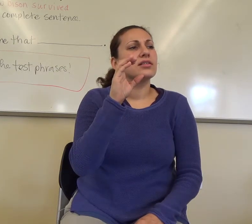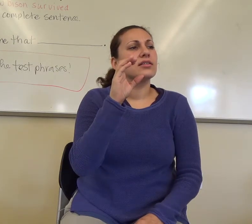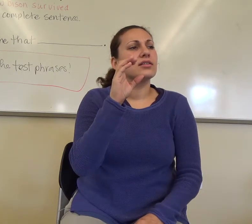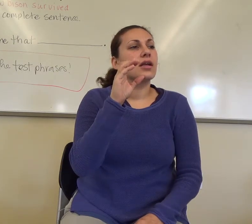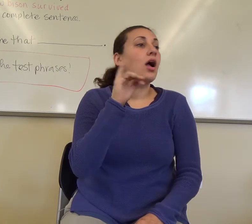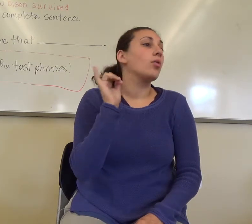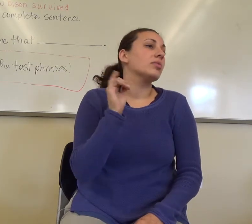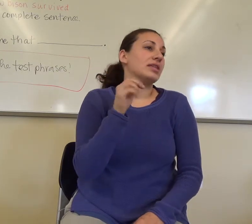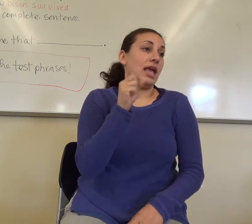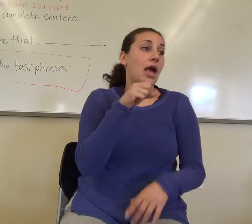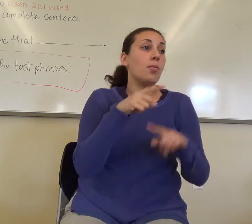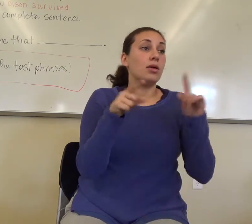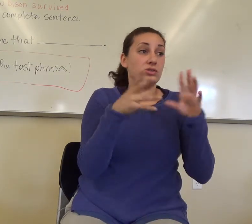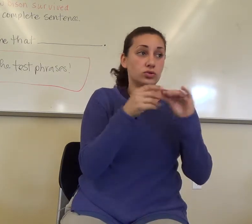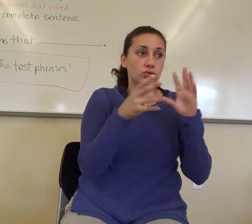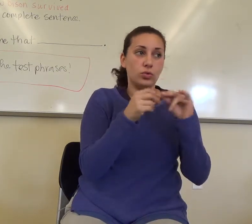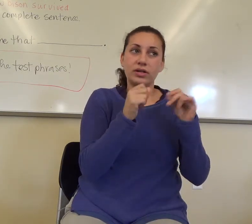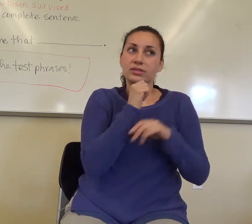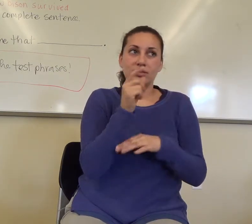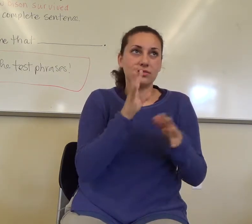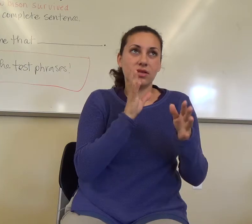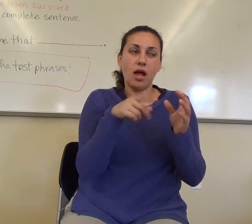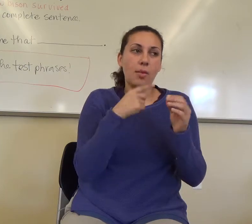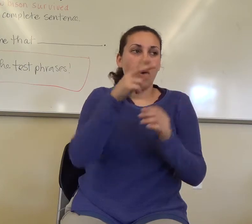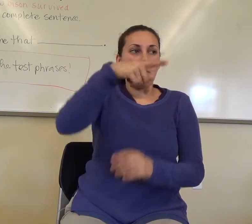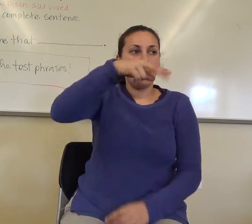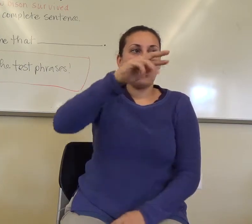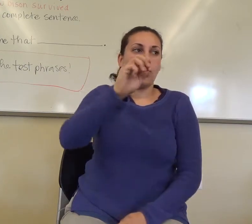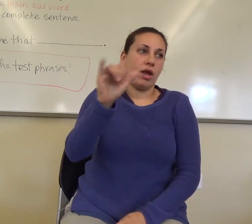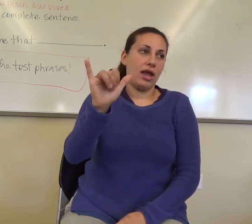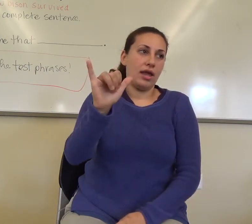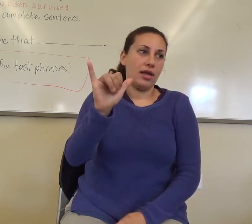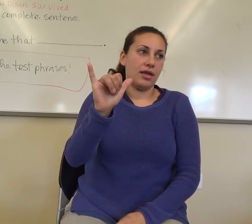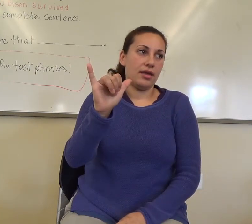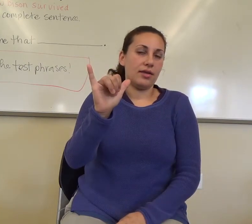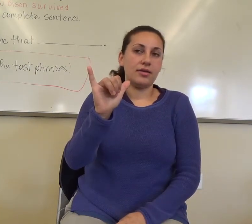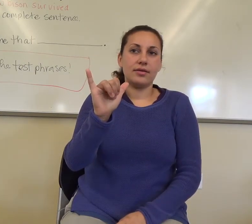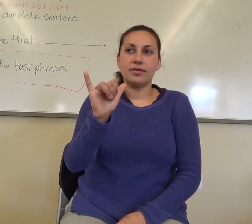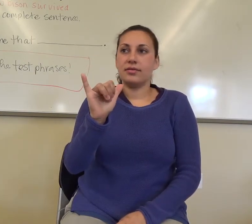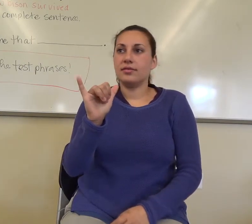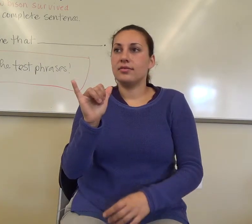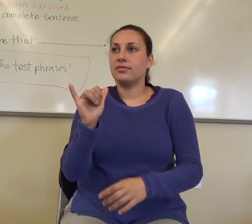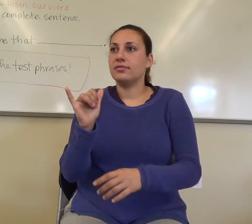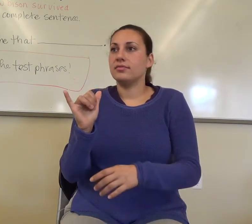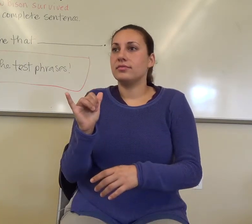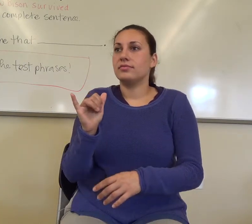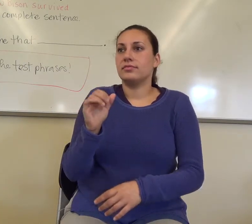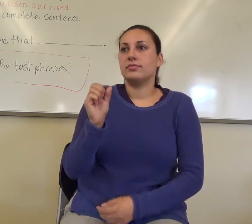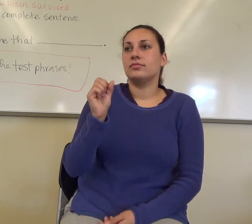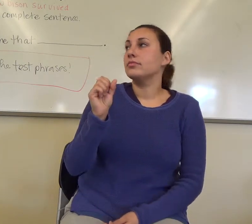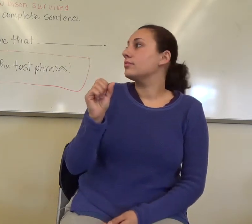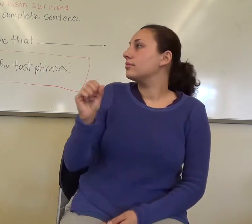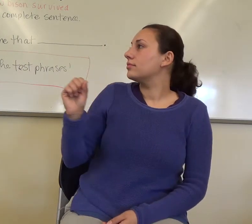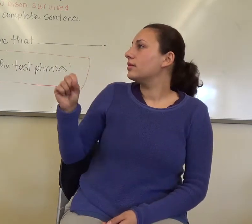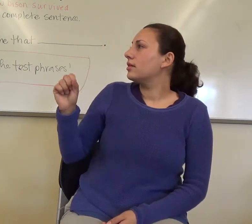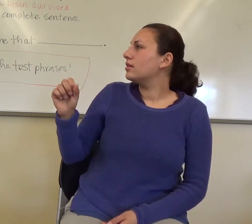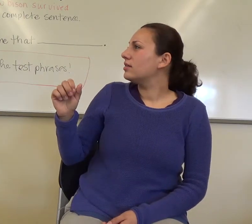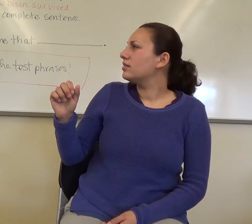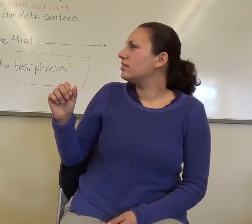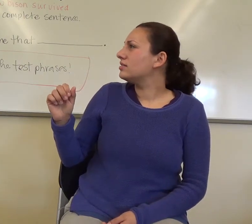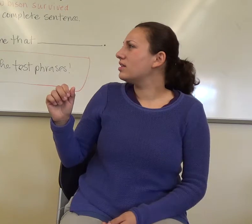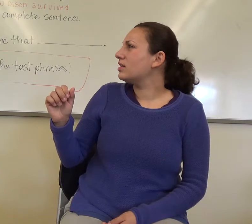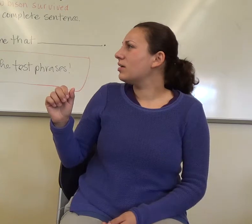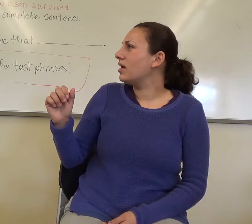The bison are yet another example of how early Americans failed to preserve the country's natural resources.